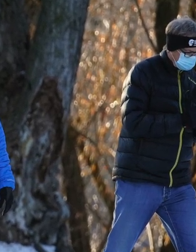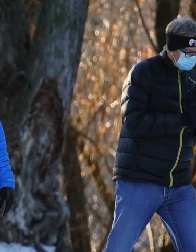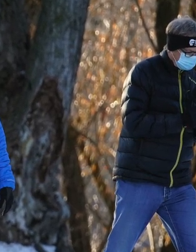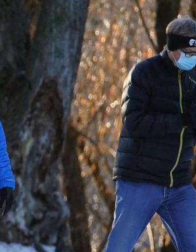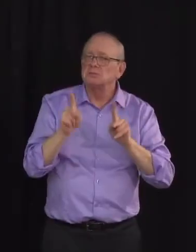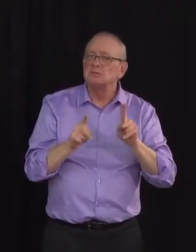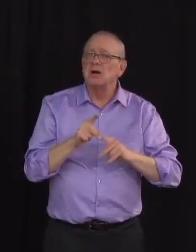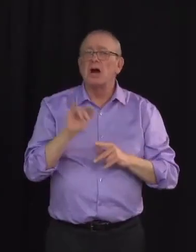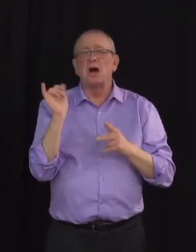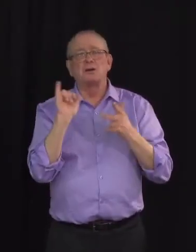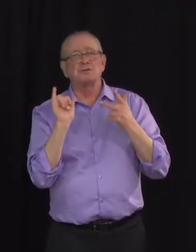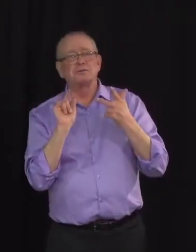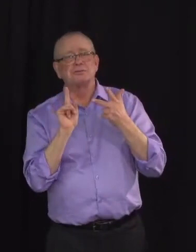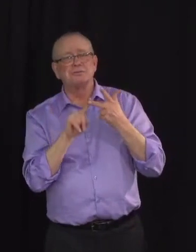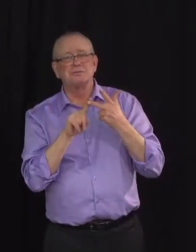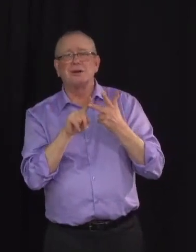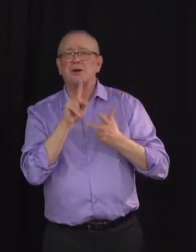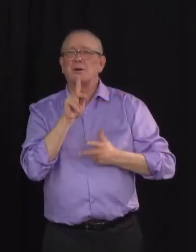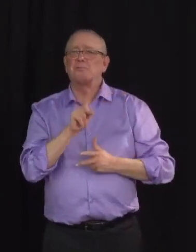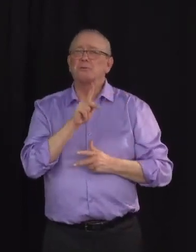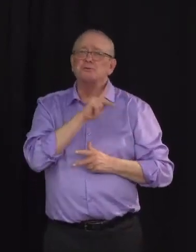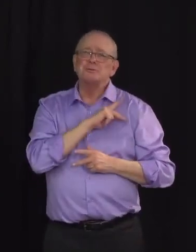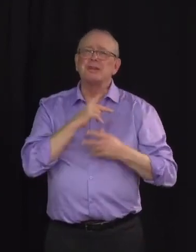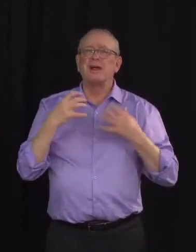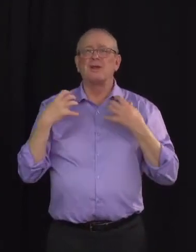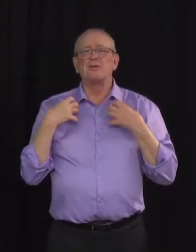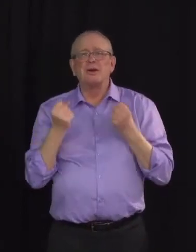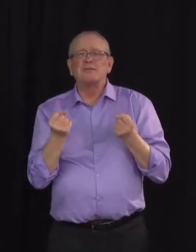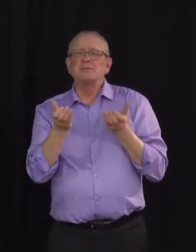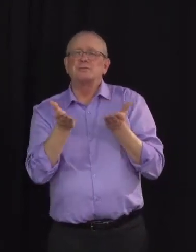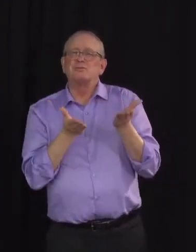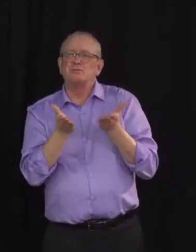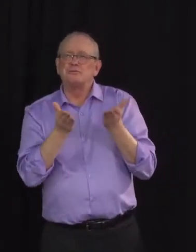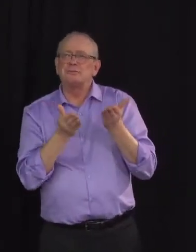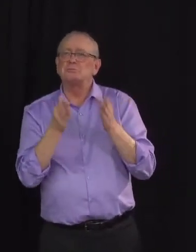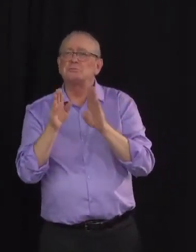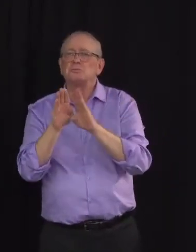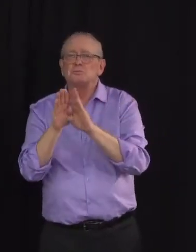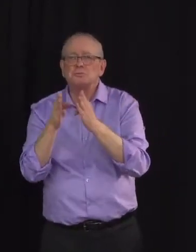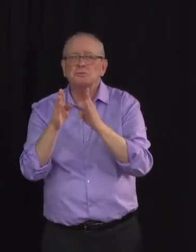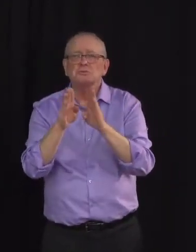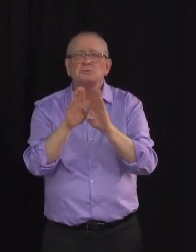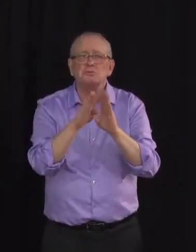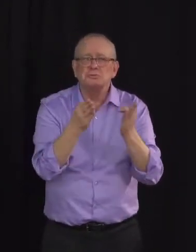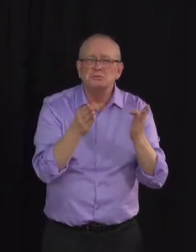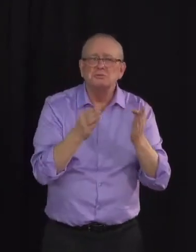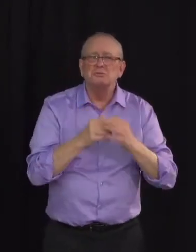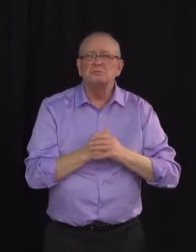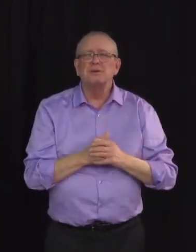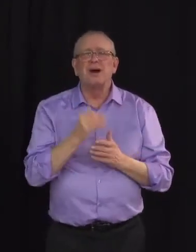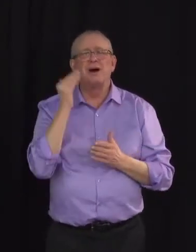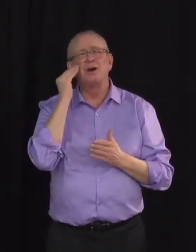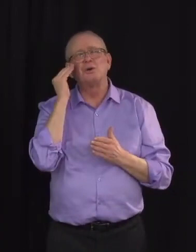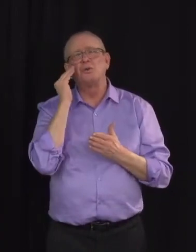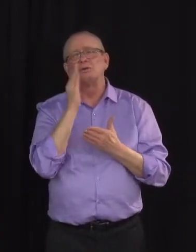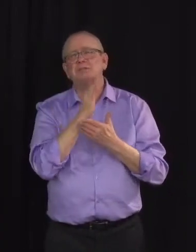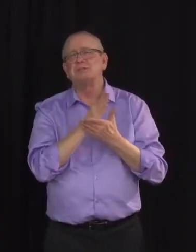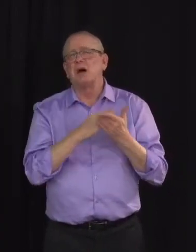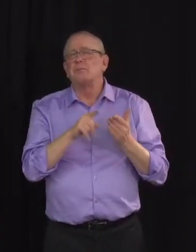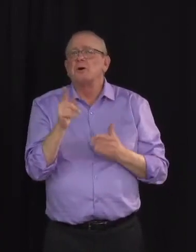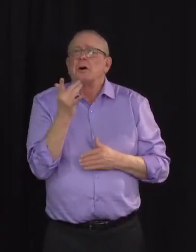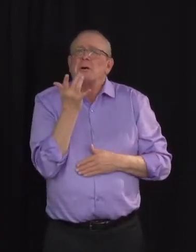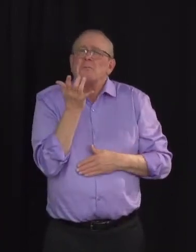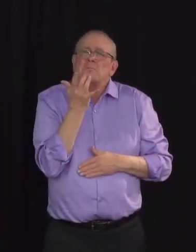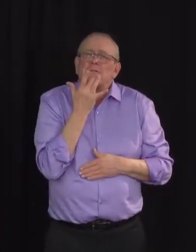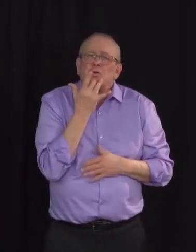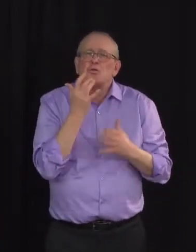businesses or activities that they enjoy are still currently restricted that may not come as a lot of comfort but it